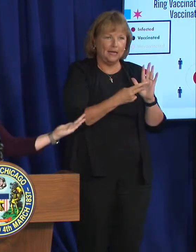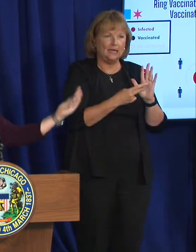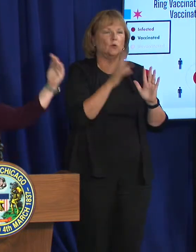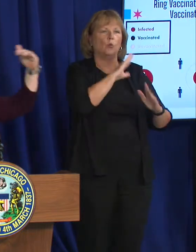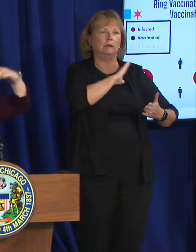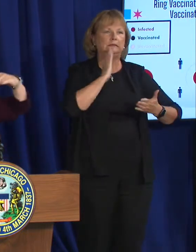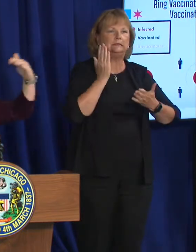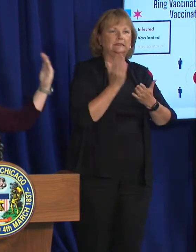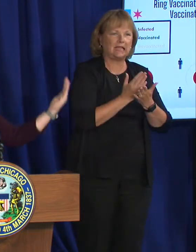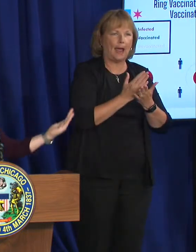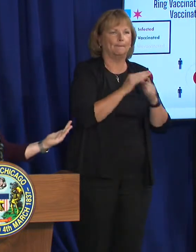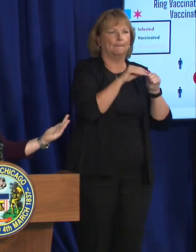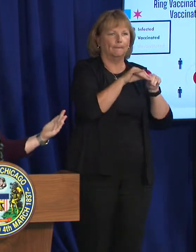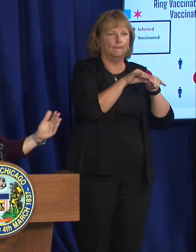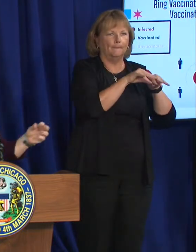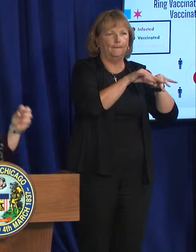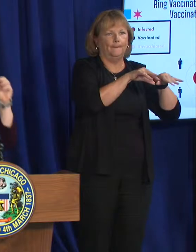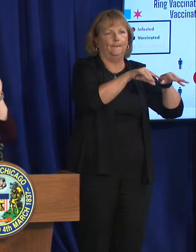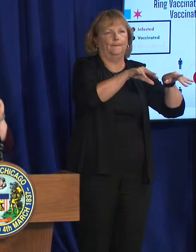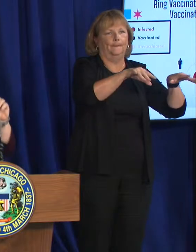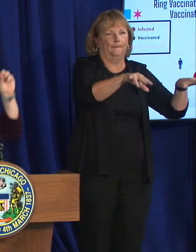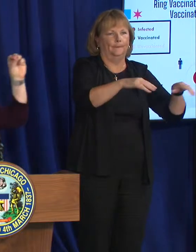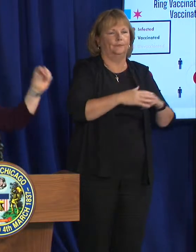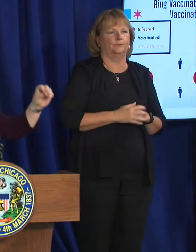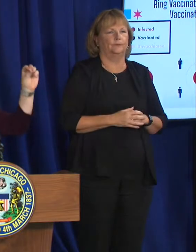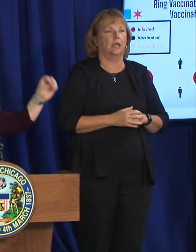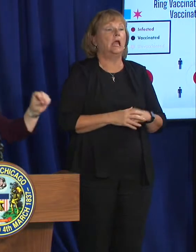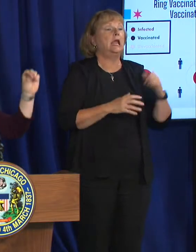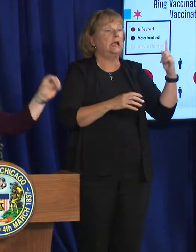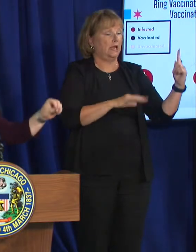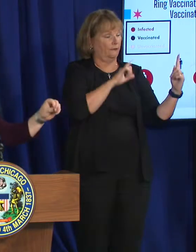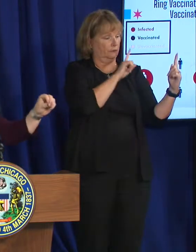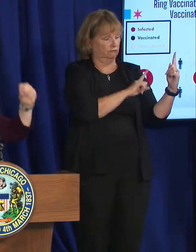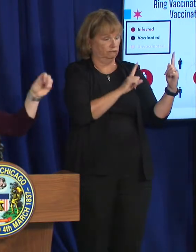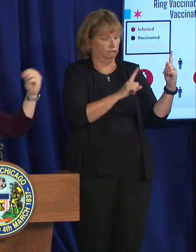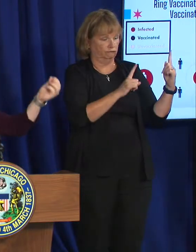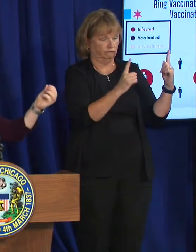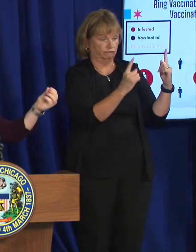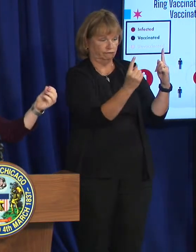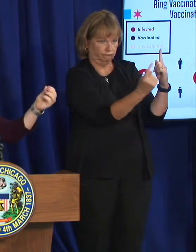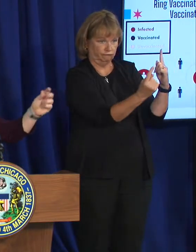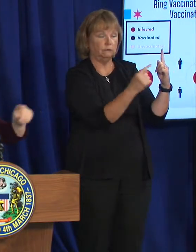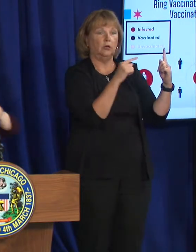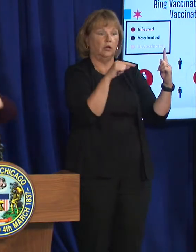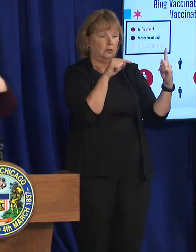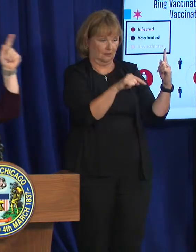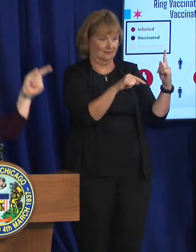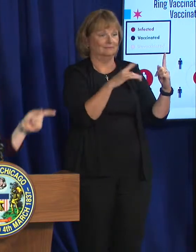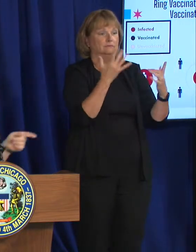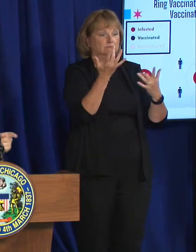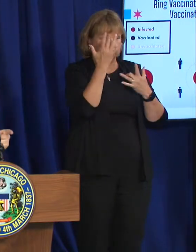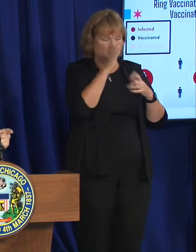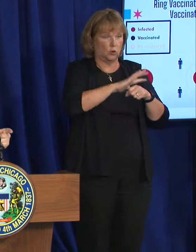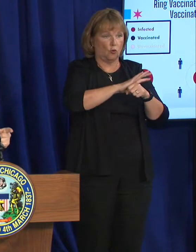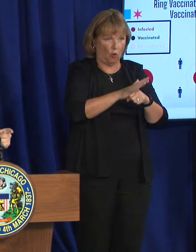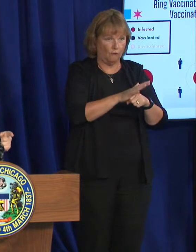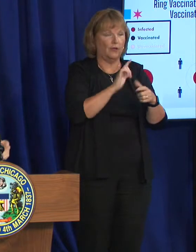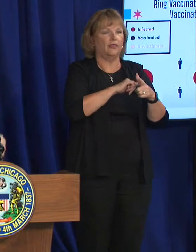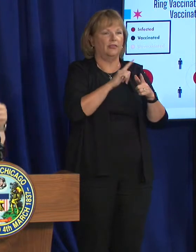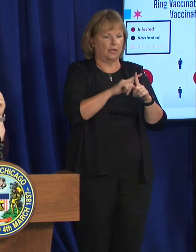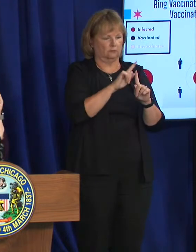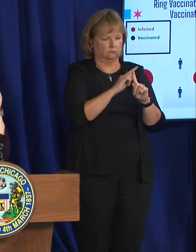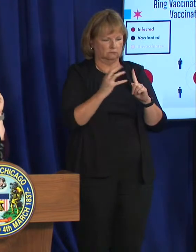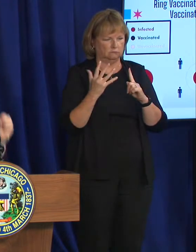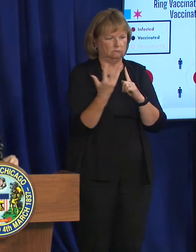stop the chain of transmission. If one of those additional people, one of those contacts gets COVID, you then vaccinate the ring around